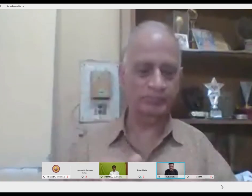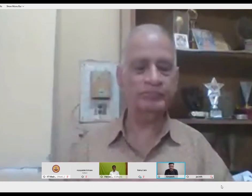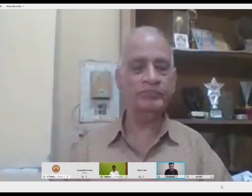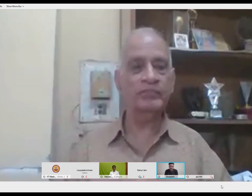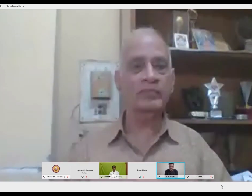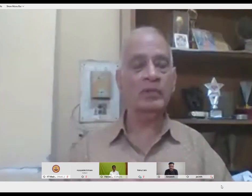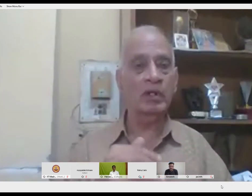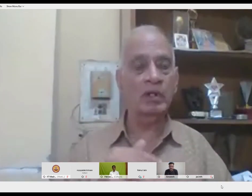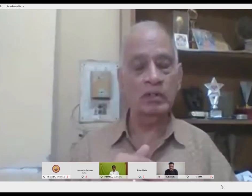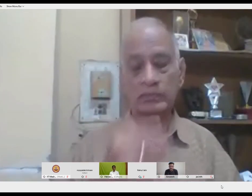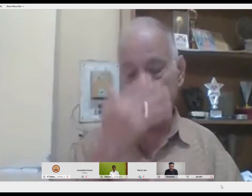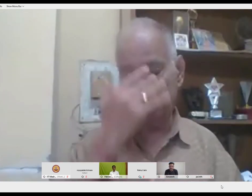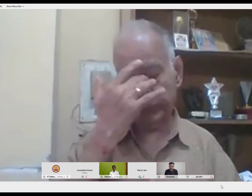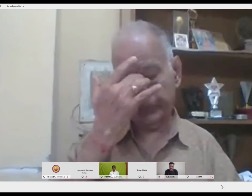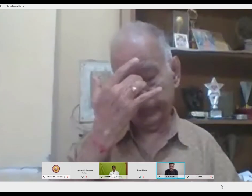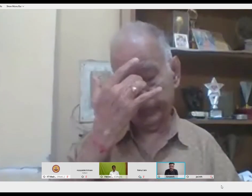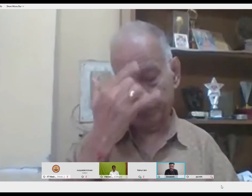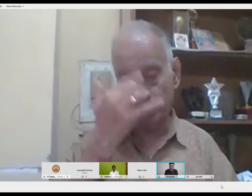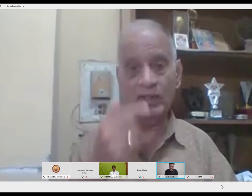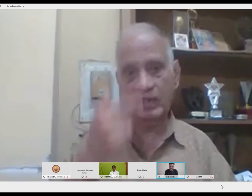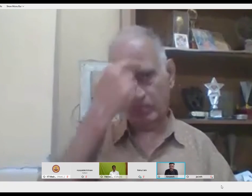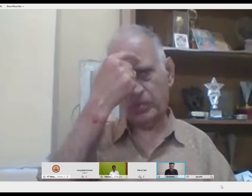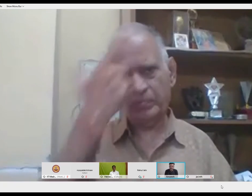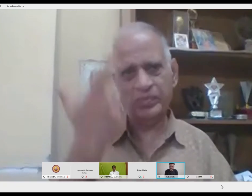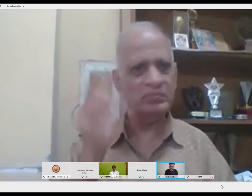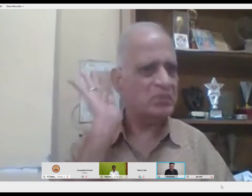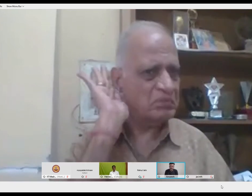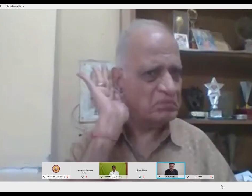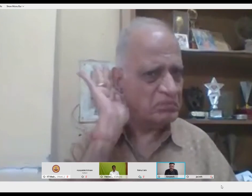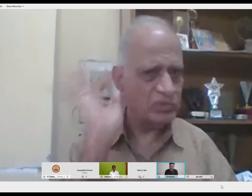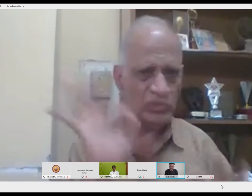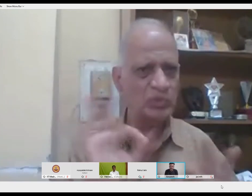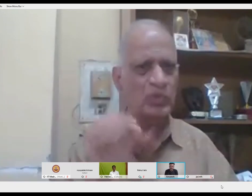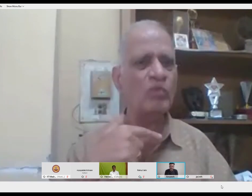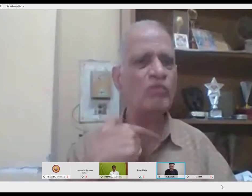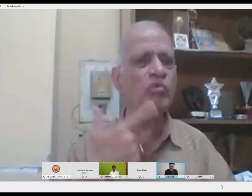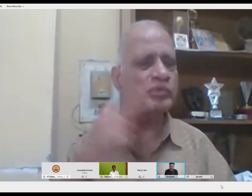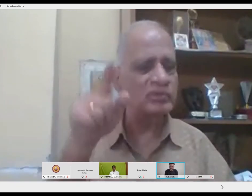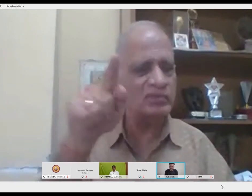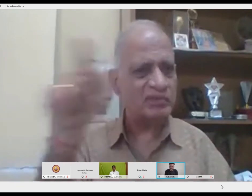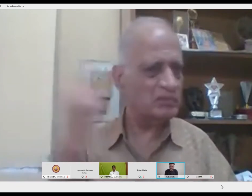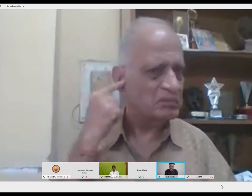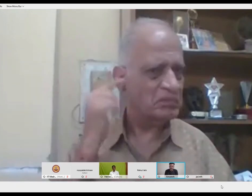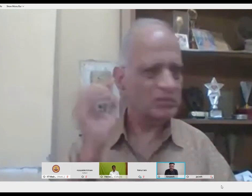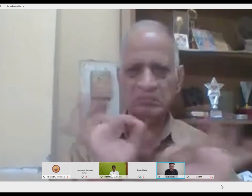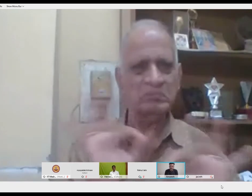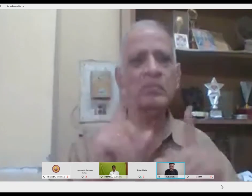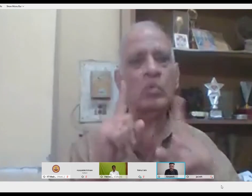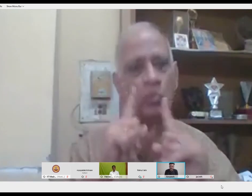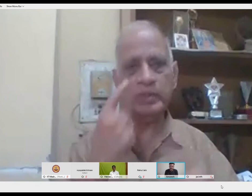You know, like, the reason, for that, is because, while, during delivery,